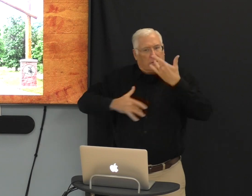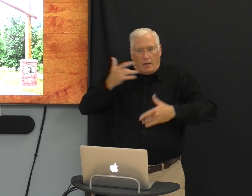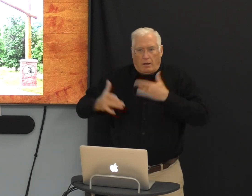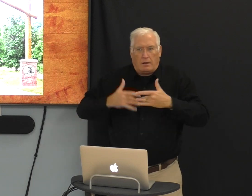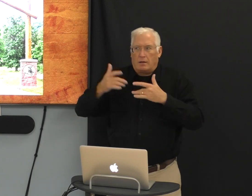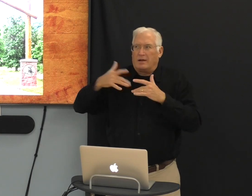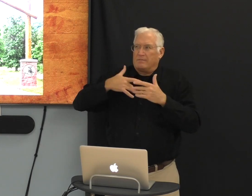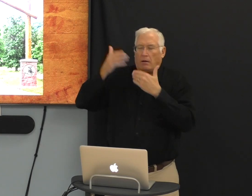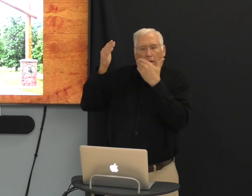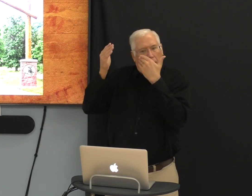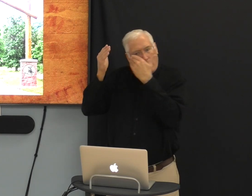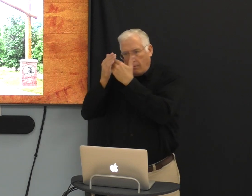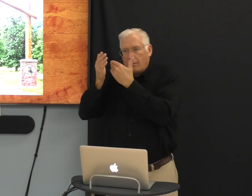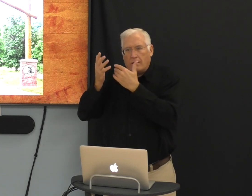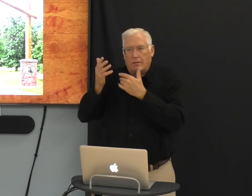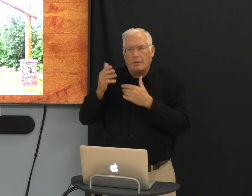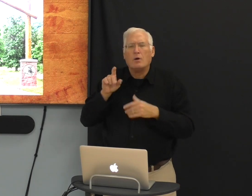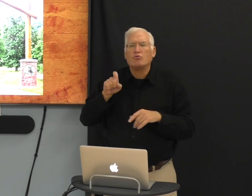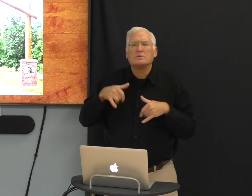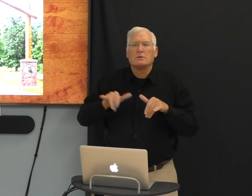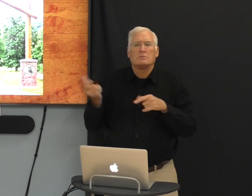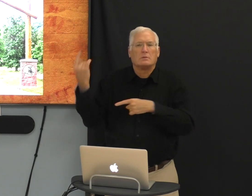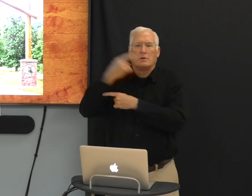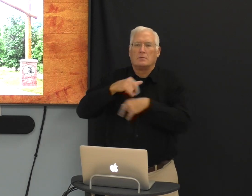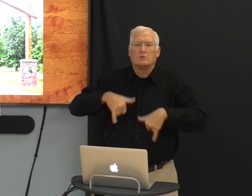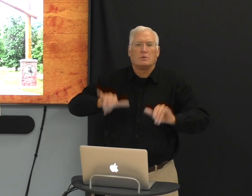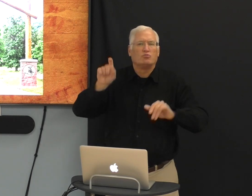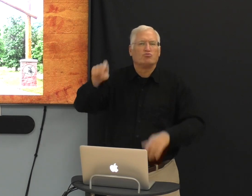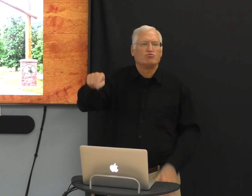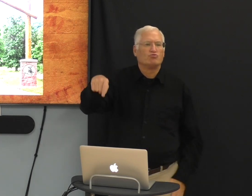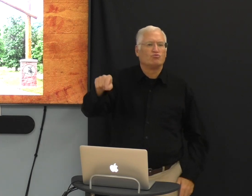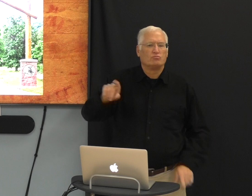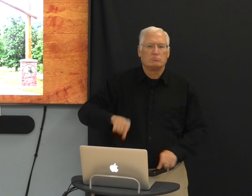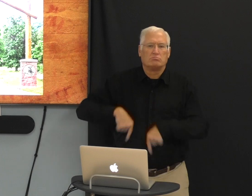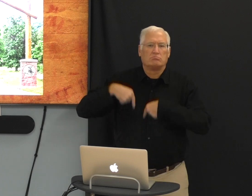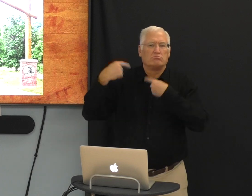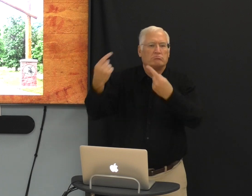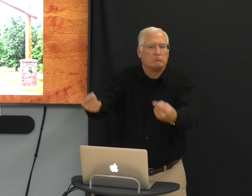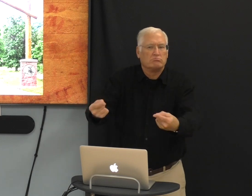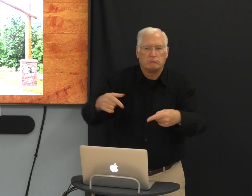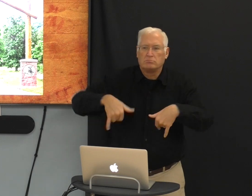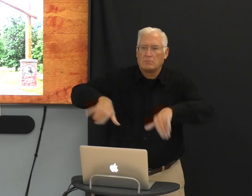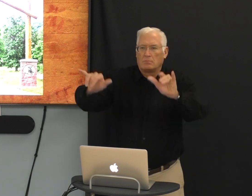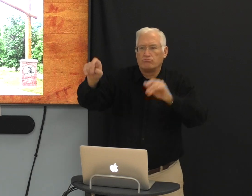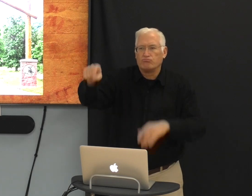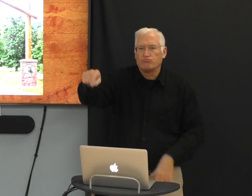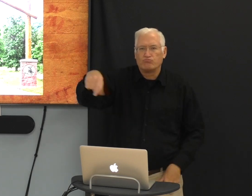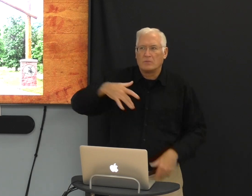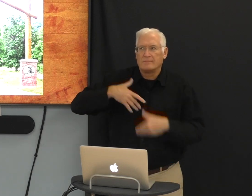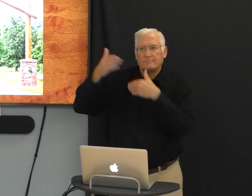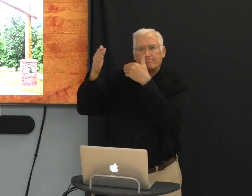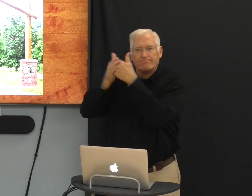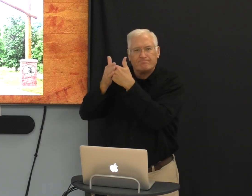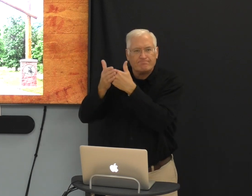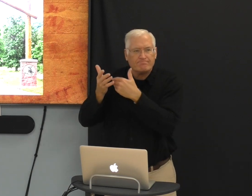You know, we receive an understanding of the gospel, we get excited and we feel close to God, and we should still feel back today.